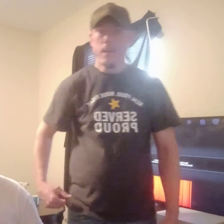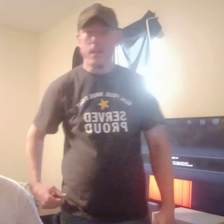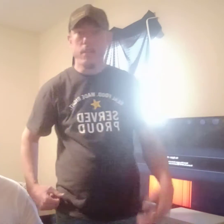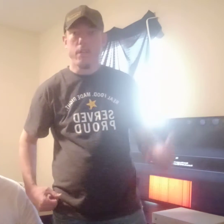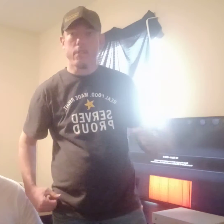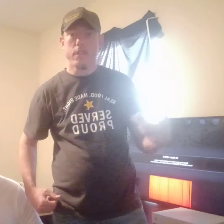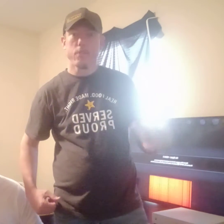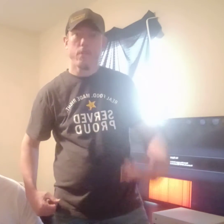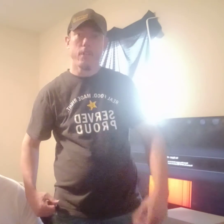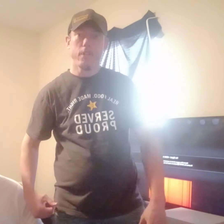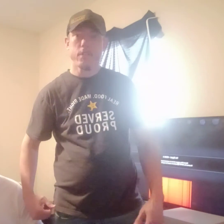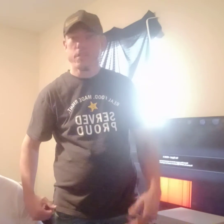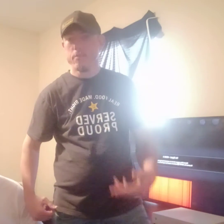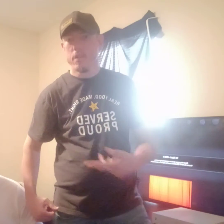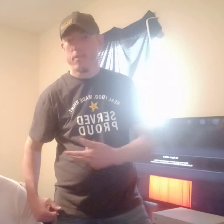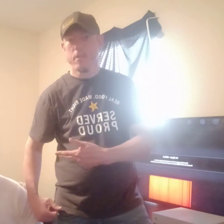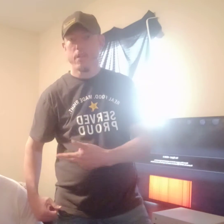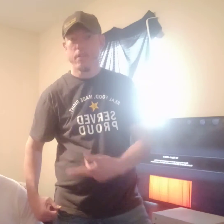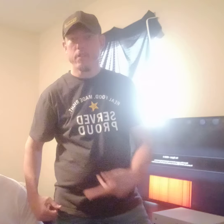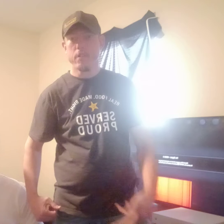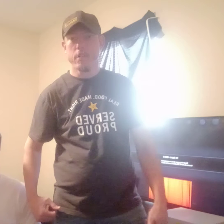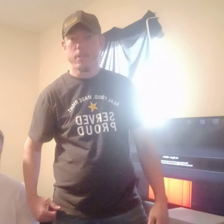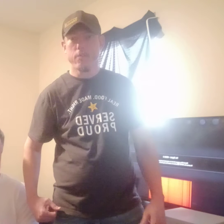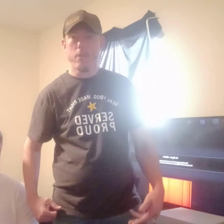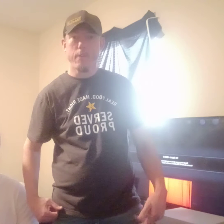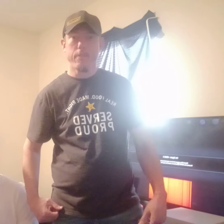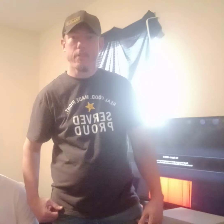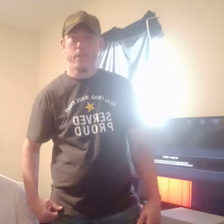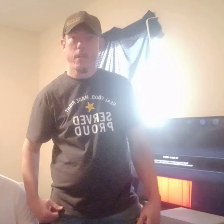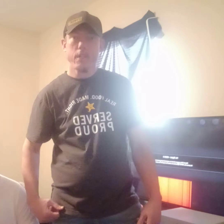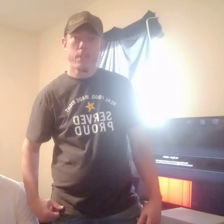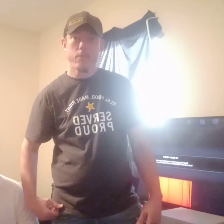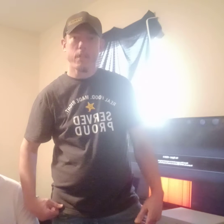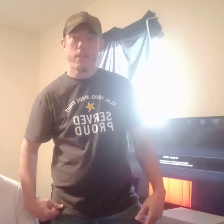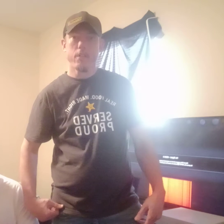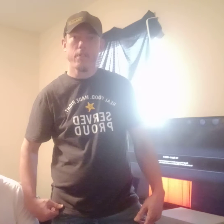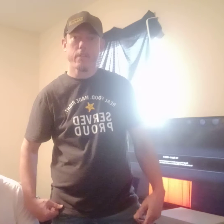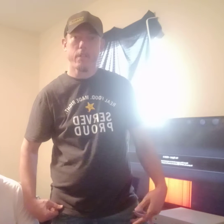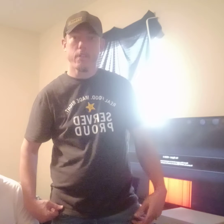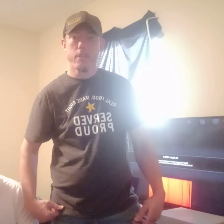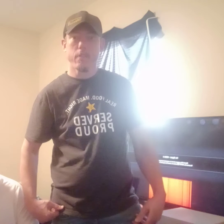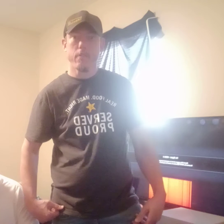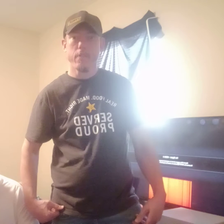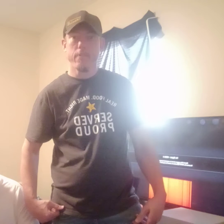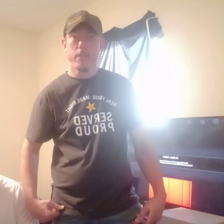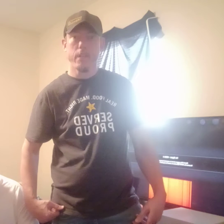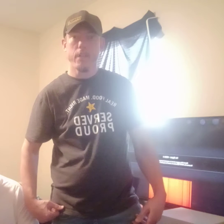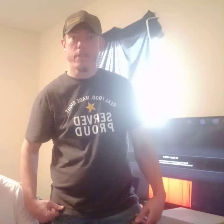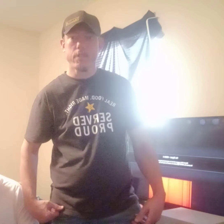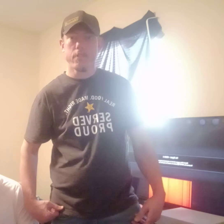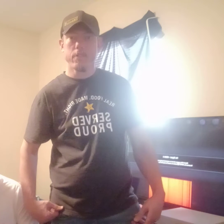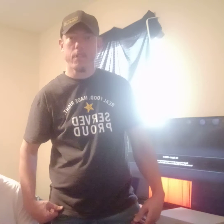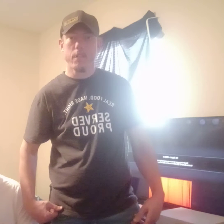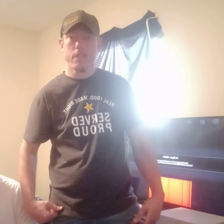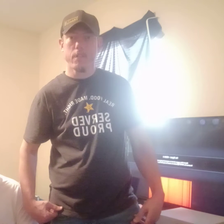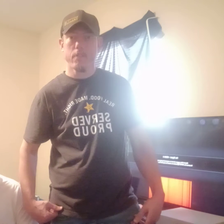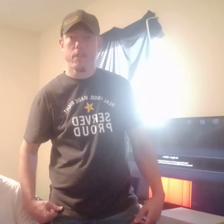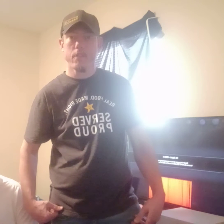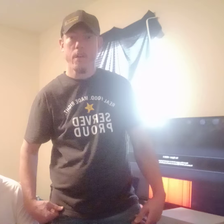Hey yo, this one, this is me, my little John Raffer, so I'm dead, this is all that I did in the video, so I'm checked out at home,